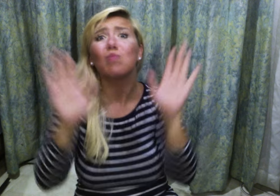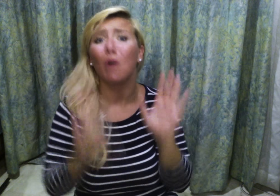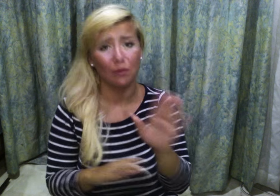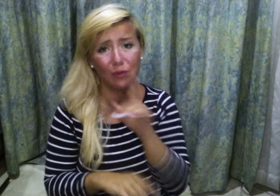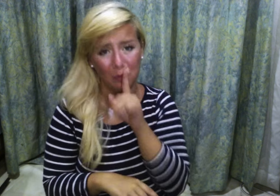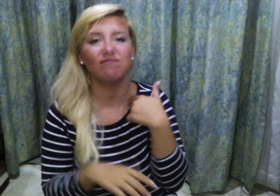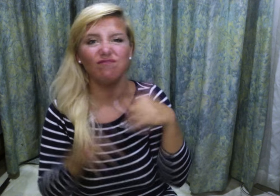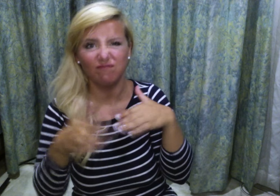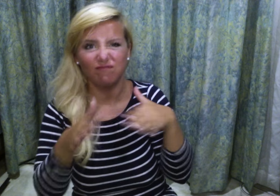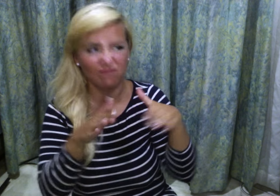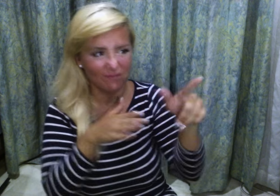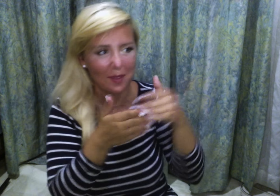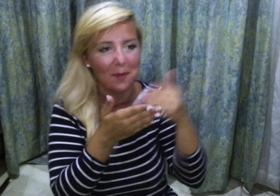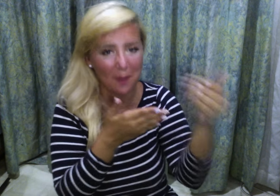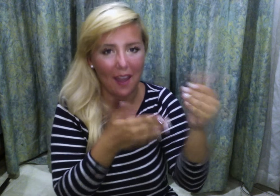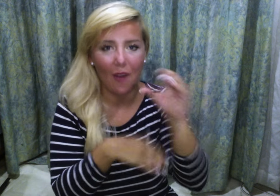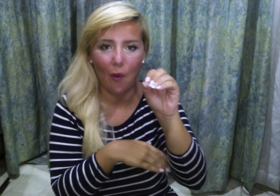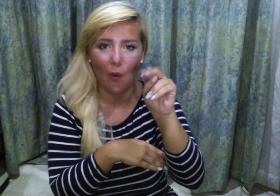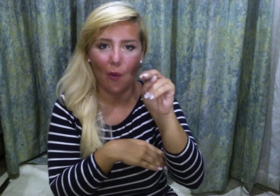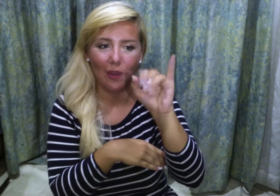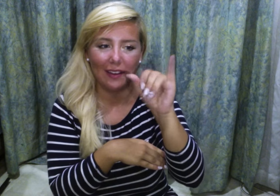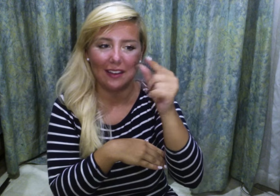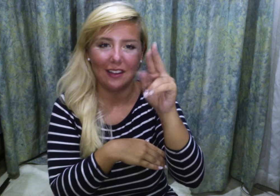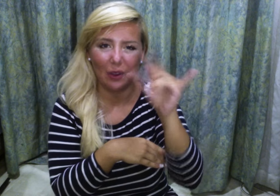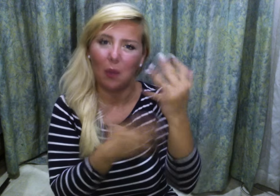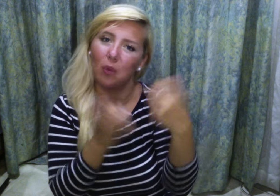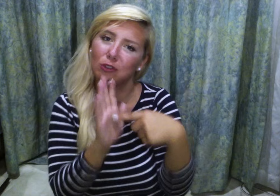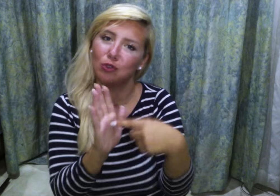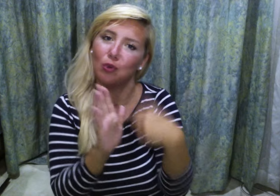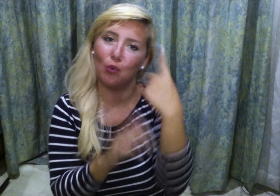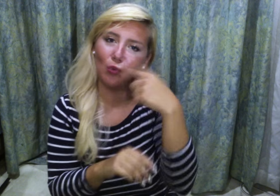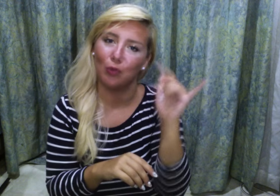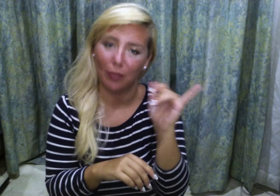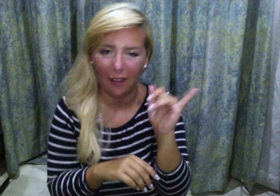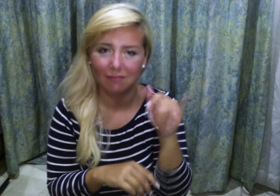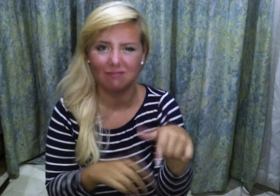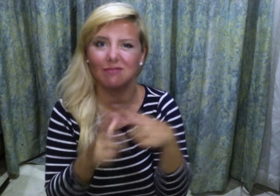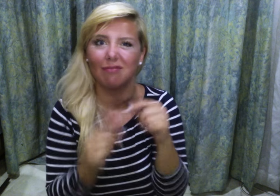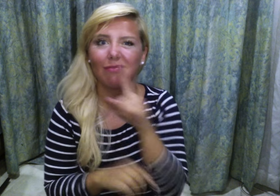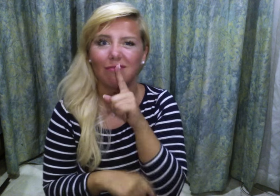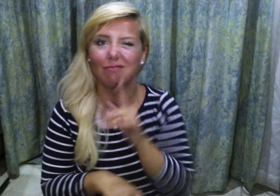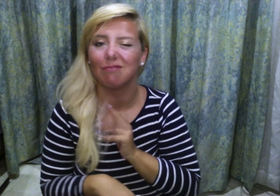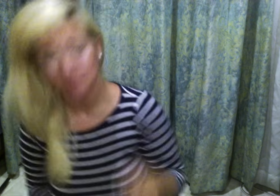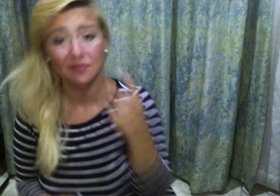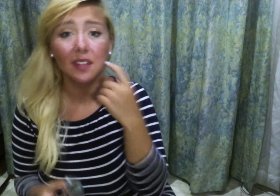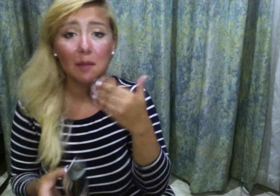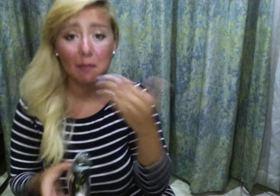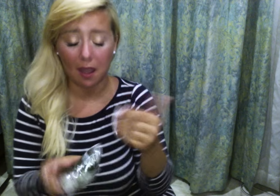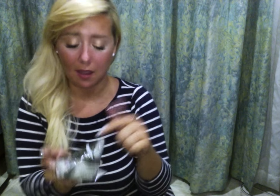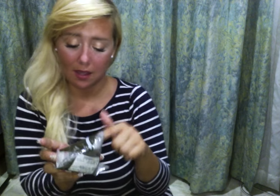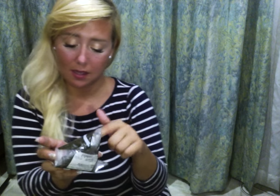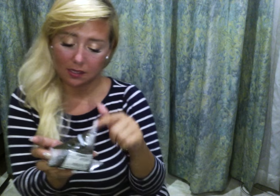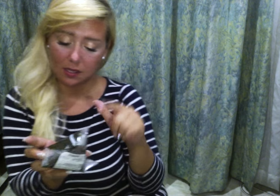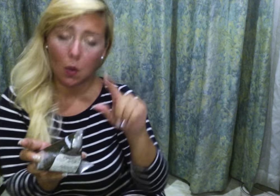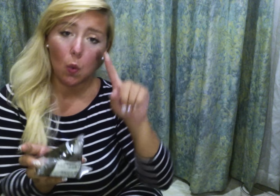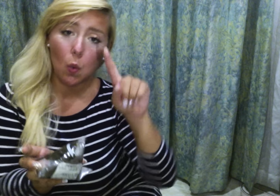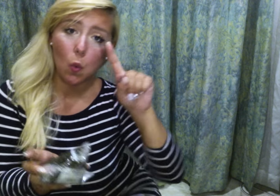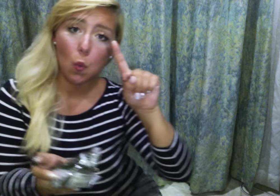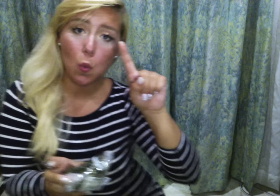you need to get something to eat. They're a great place to go to. So I walked over and bought an Onigiri because I wanted to show you what it's like. So the